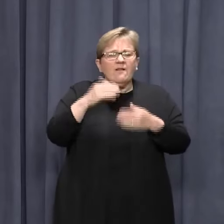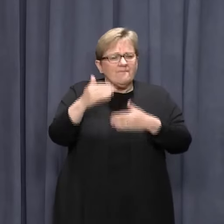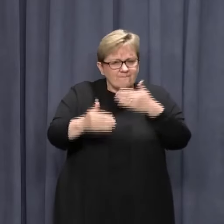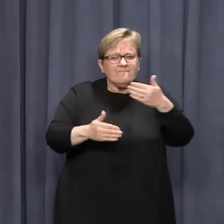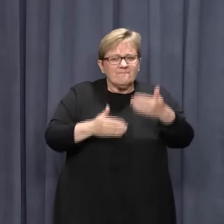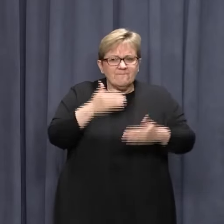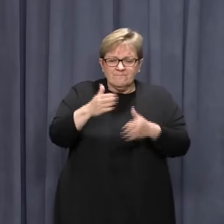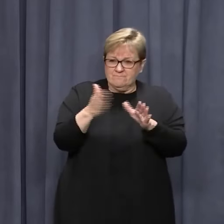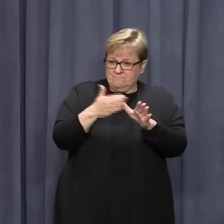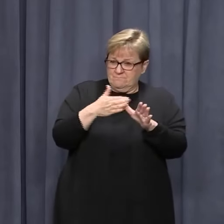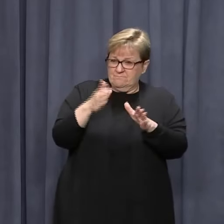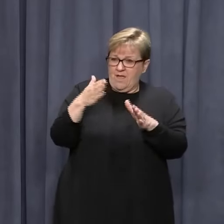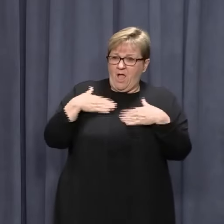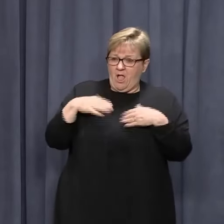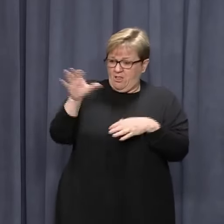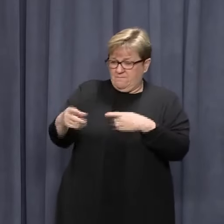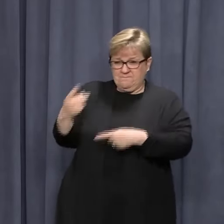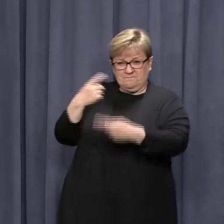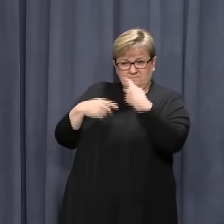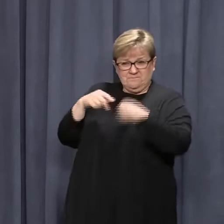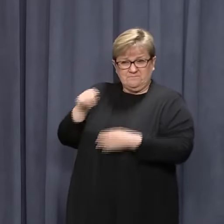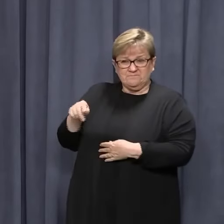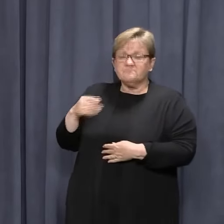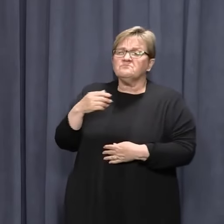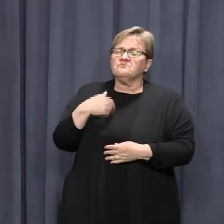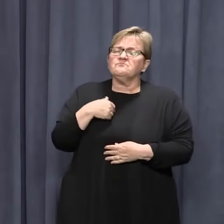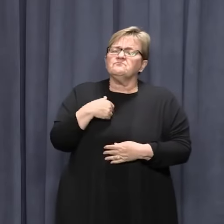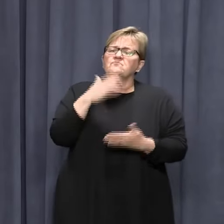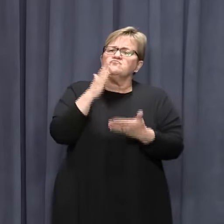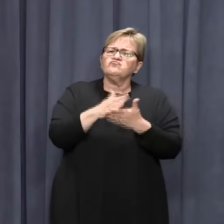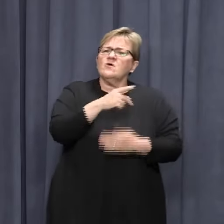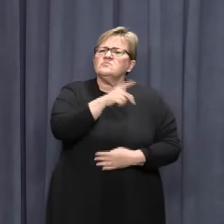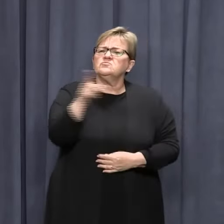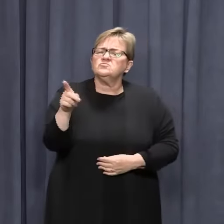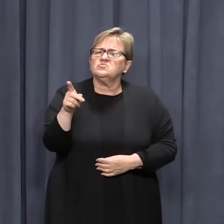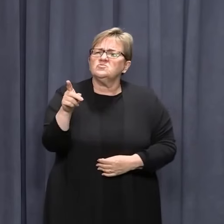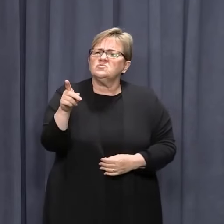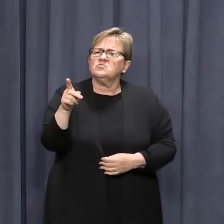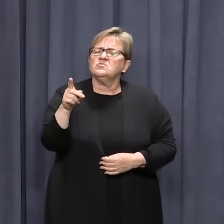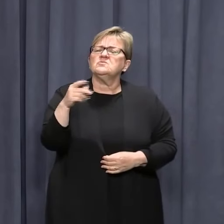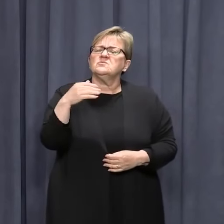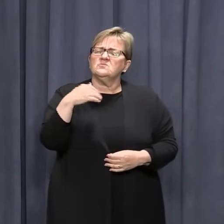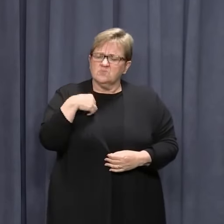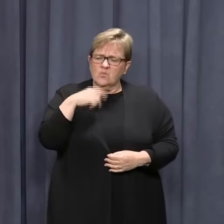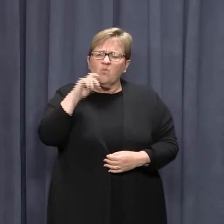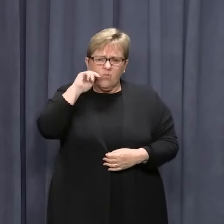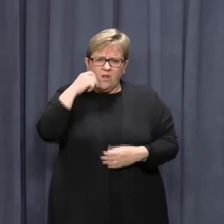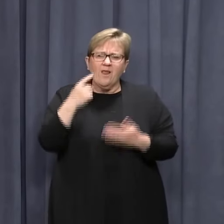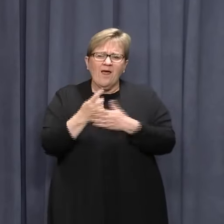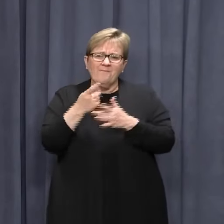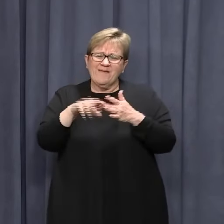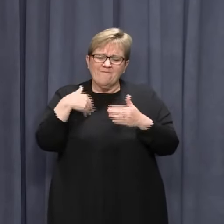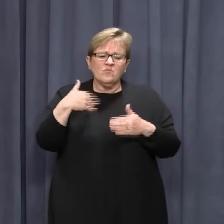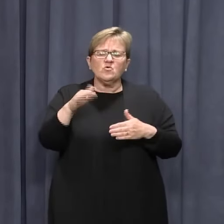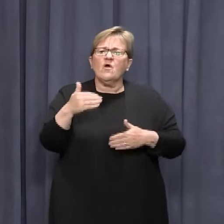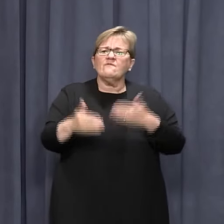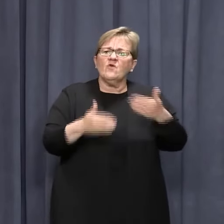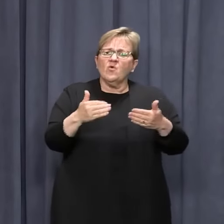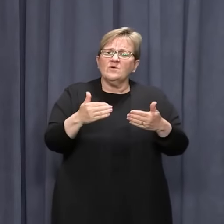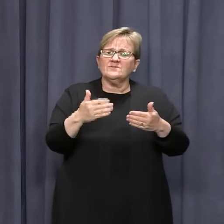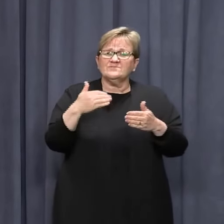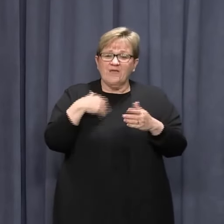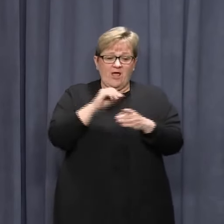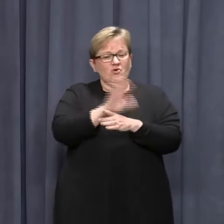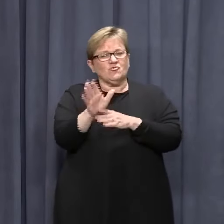on health advice. That is something I can guarantee as we move forward on our